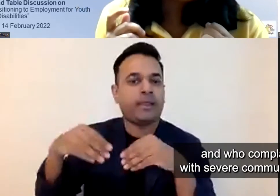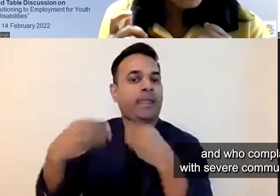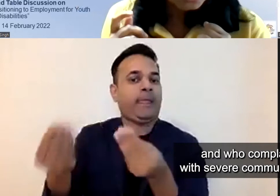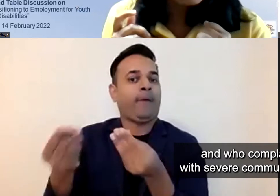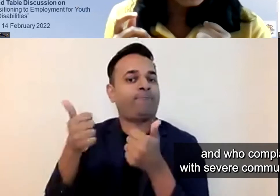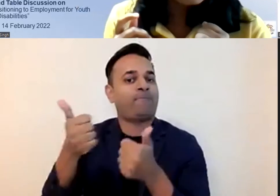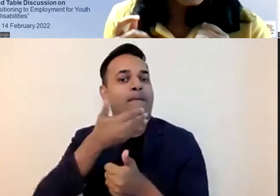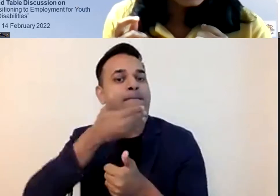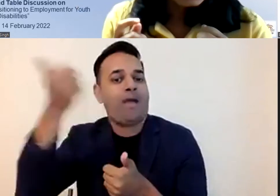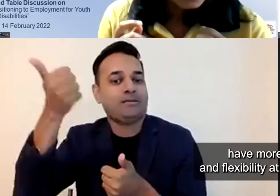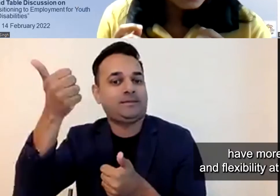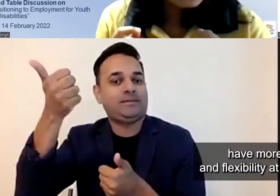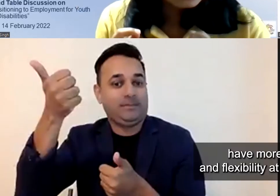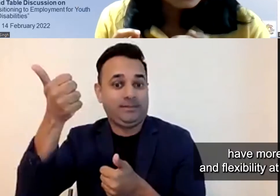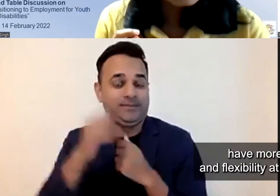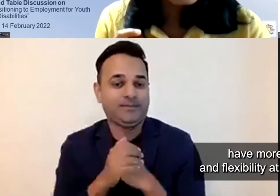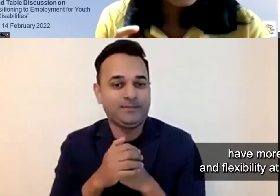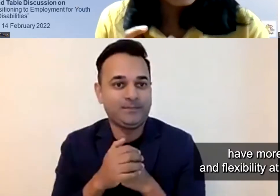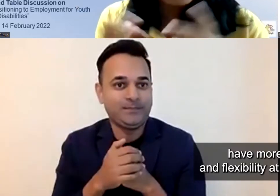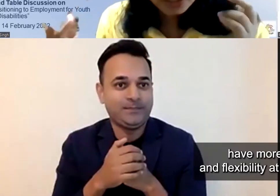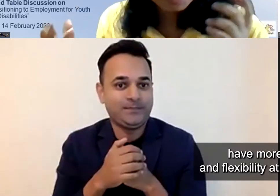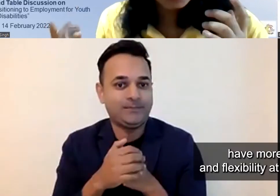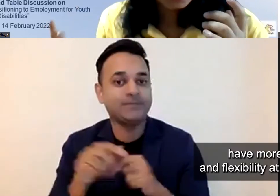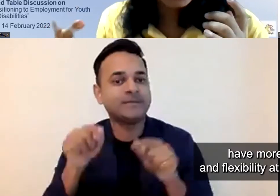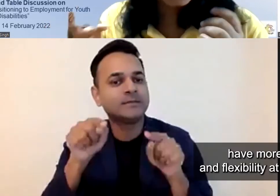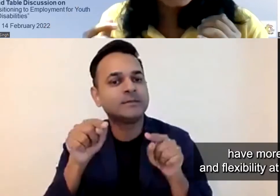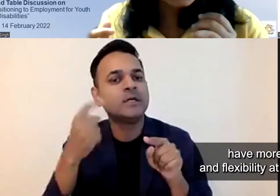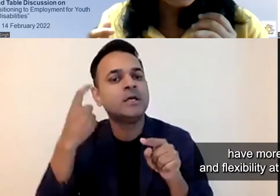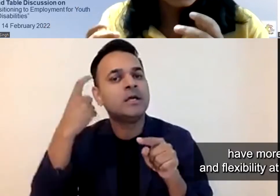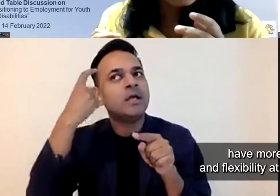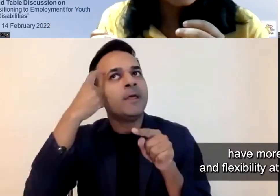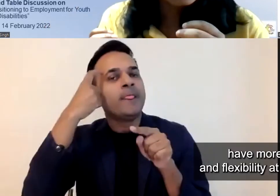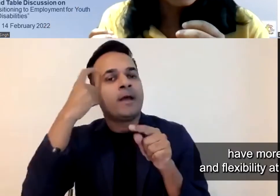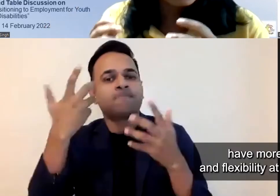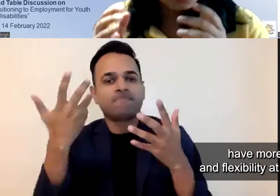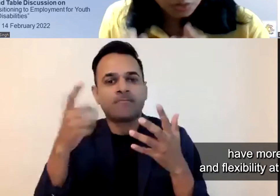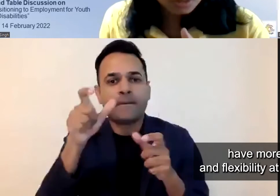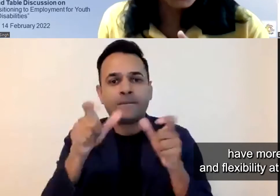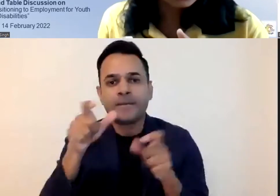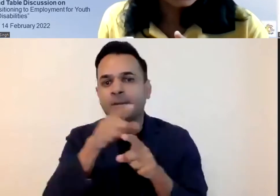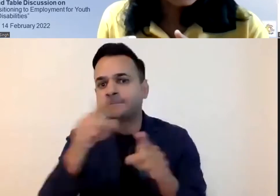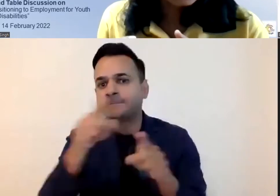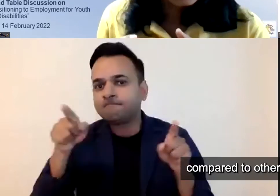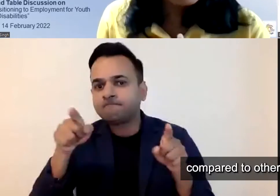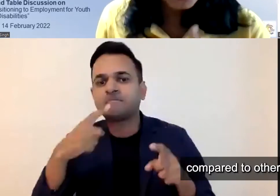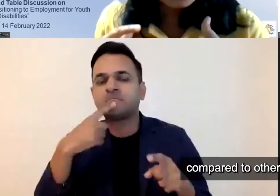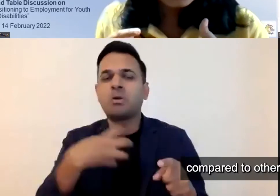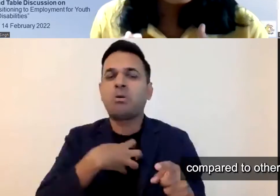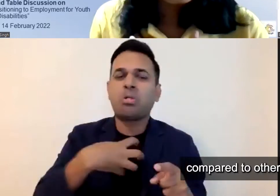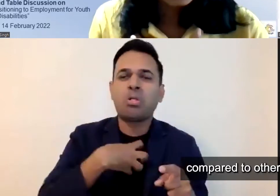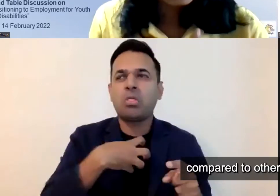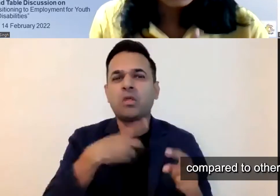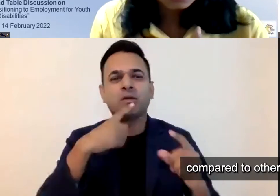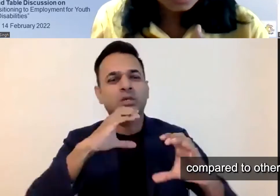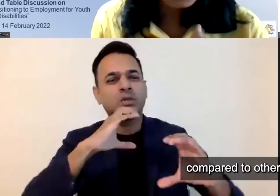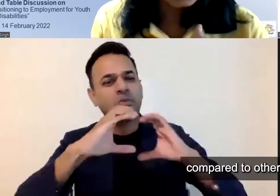disabilities have more freedom and flexibility at the workplace compared to